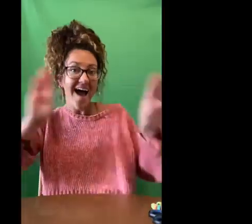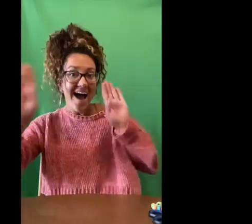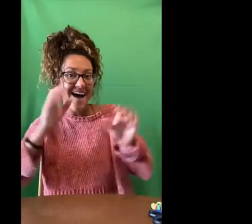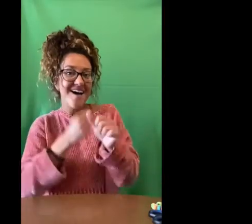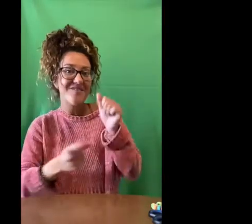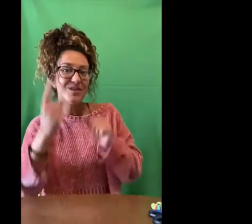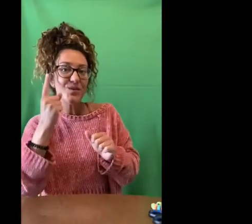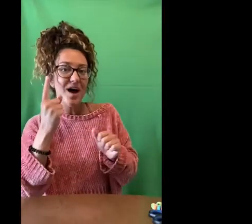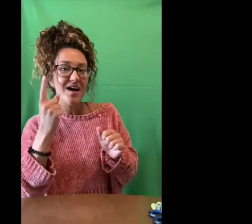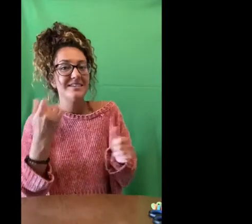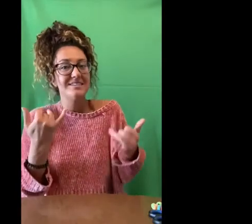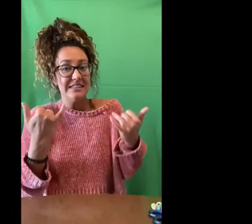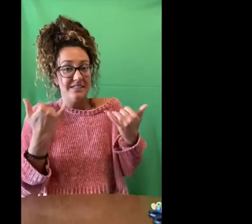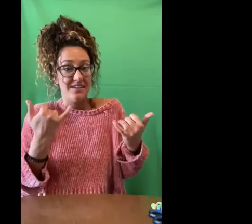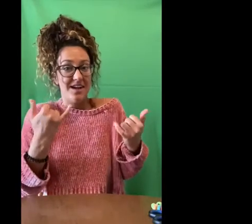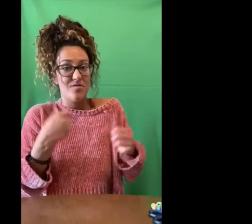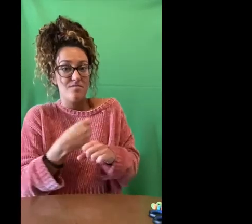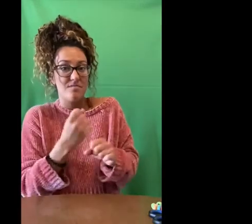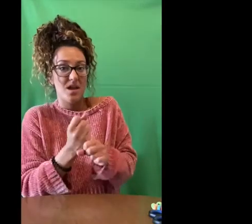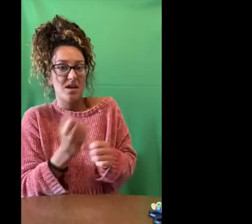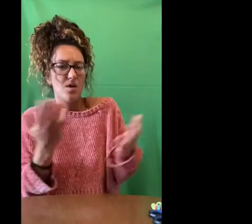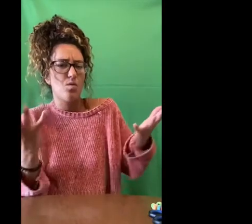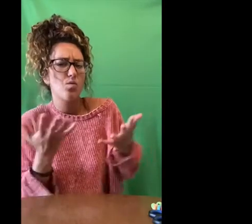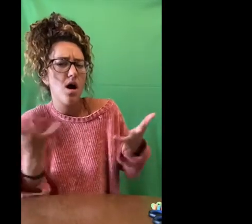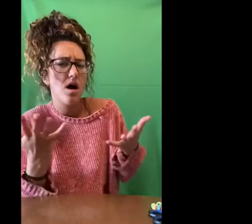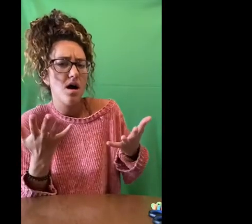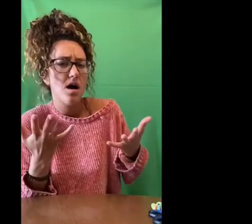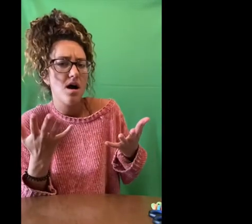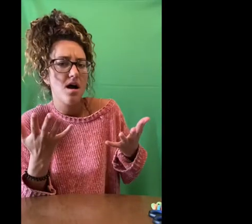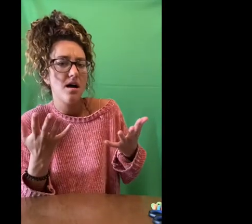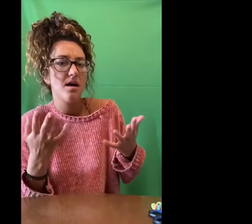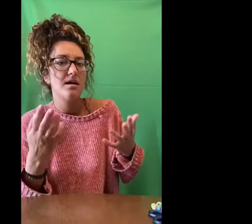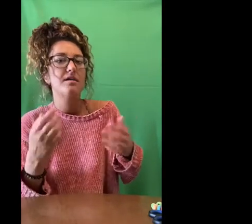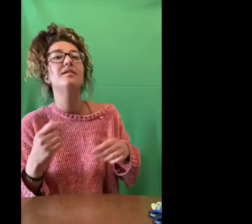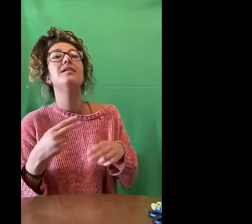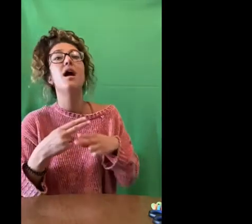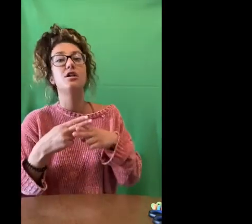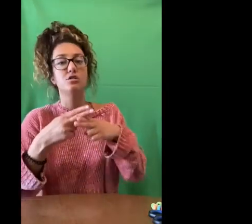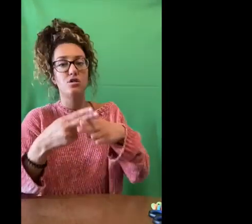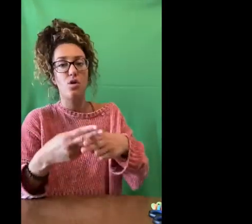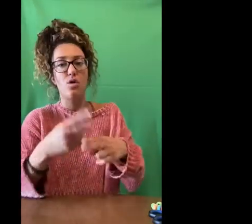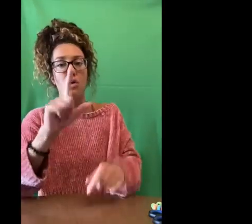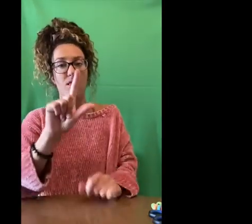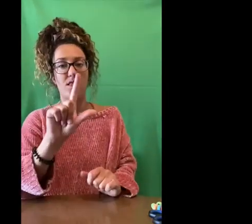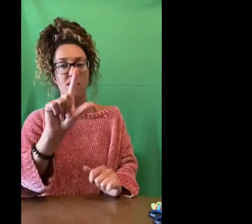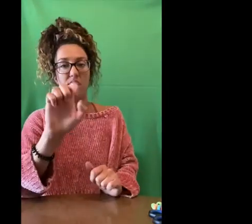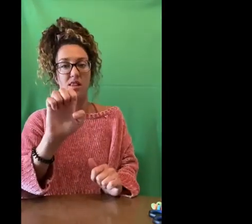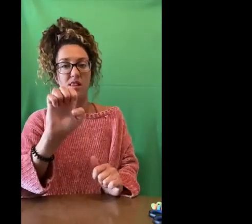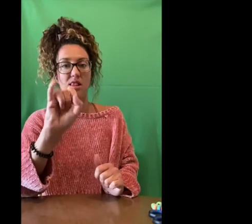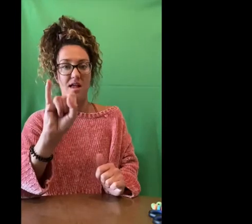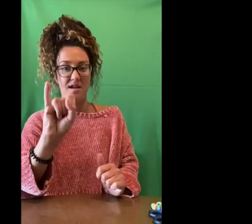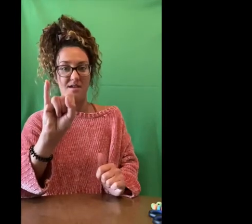Hi everyone! Today we're making what? It's called a lei.